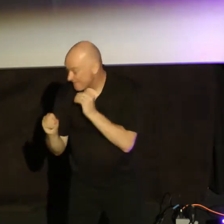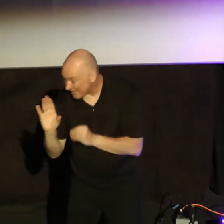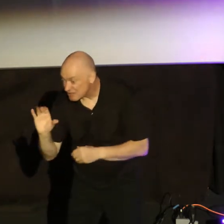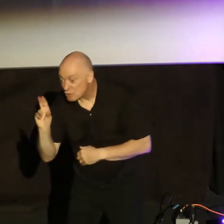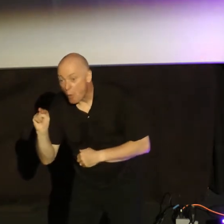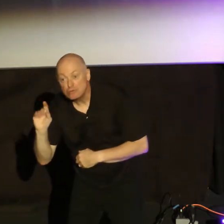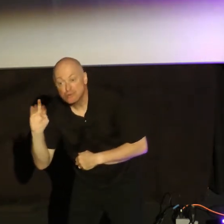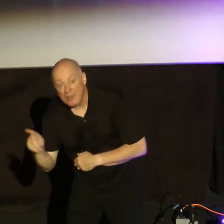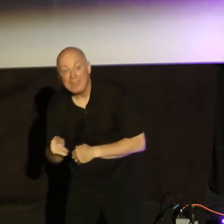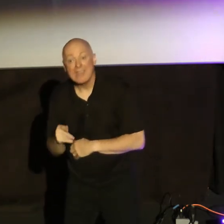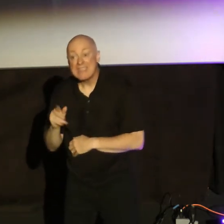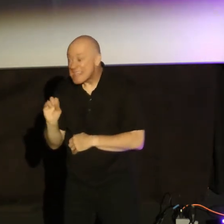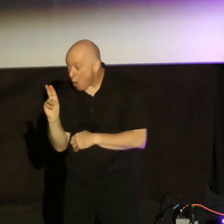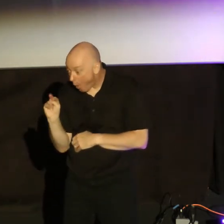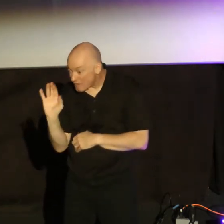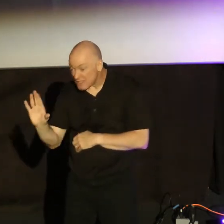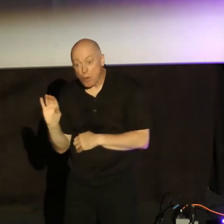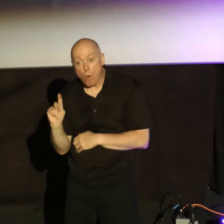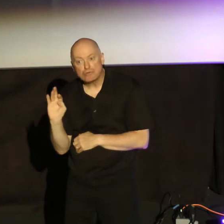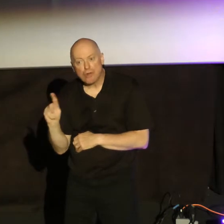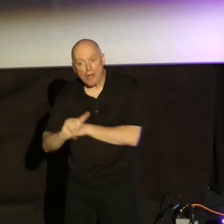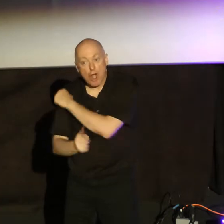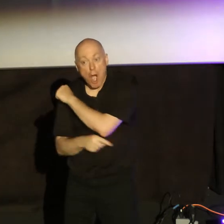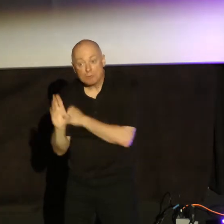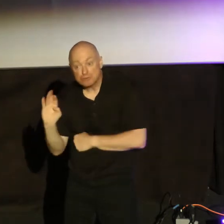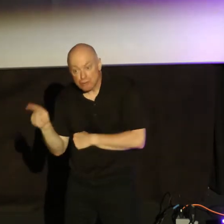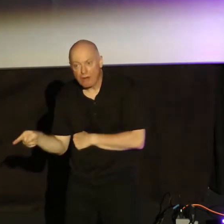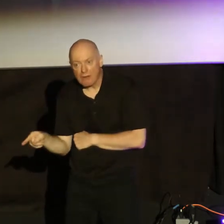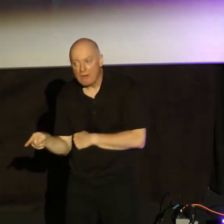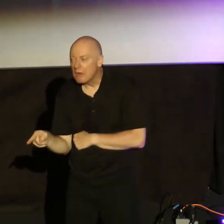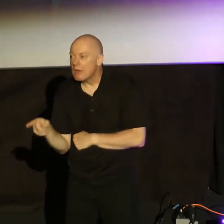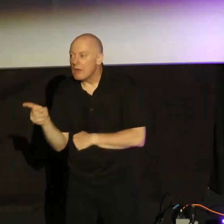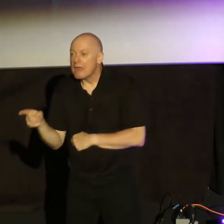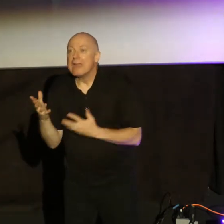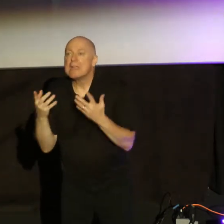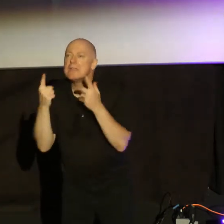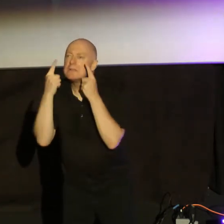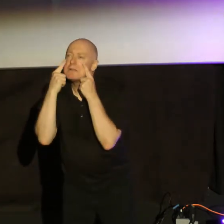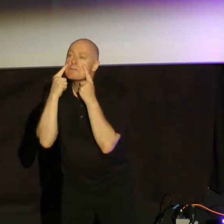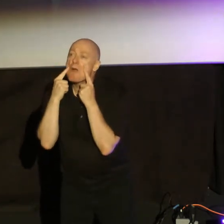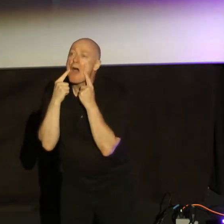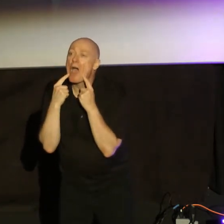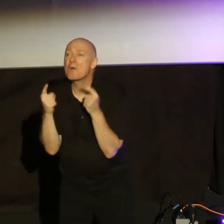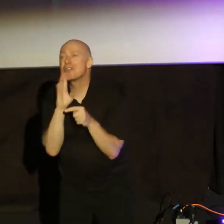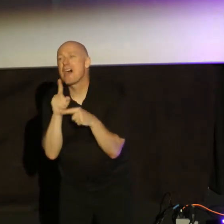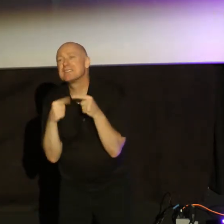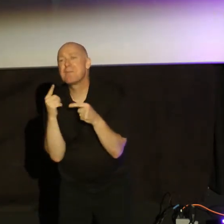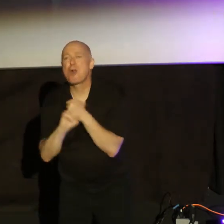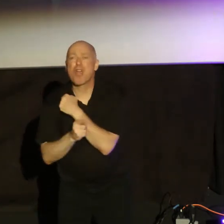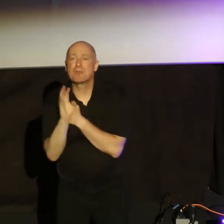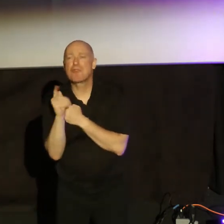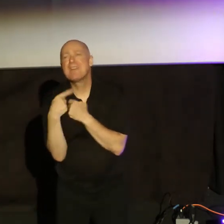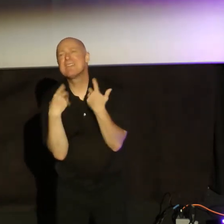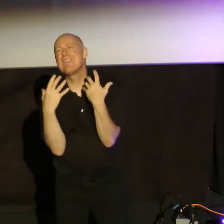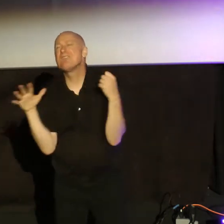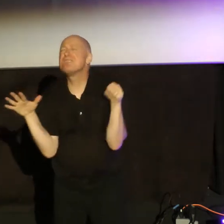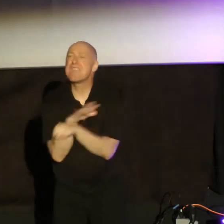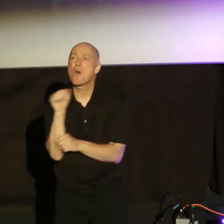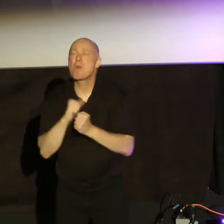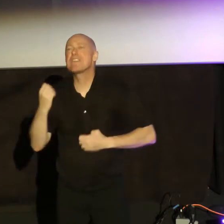owns his own truck, in fact. He talks about his truck, and just tears stream down his face. He's so filled with emotion and joy,